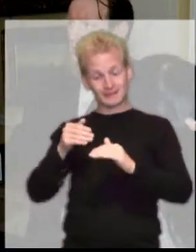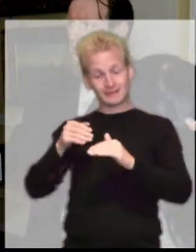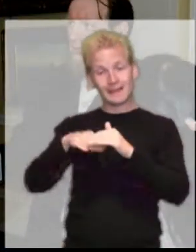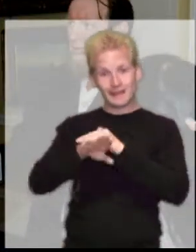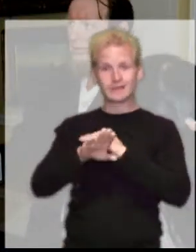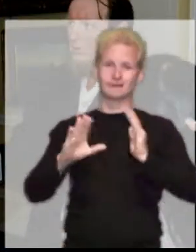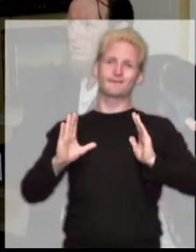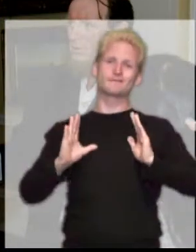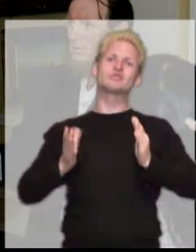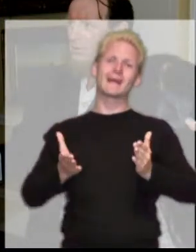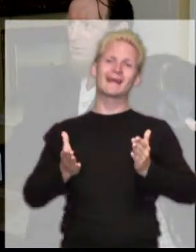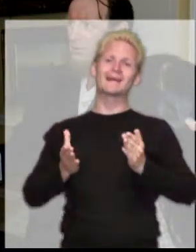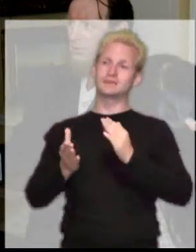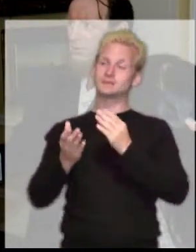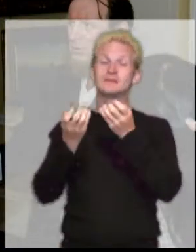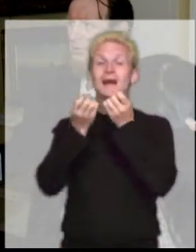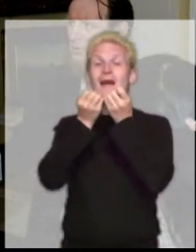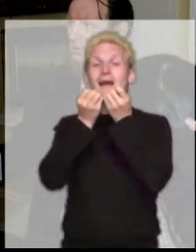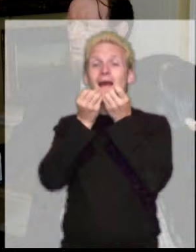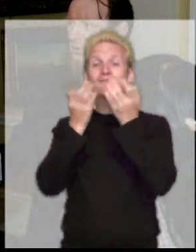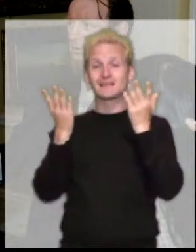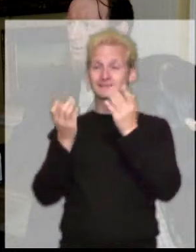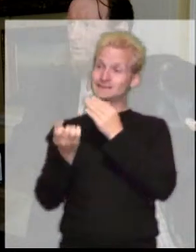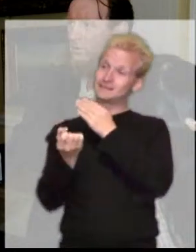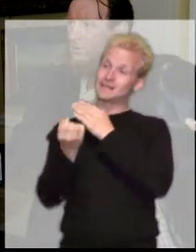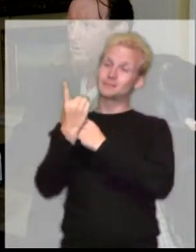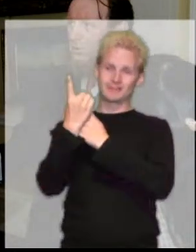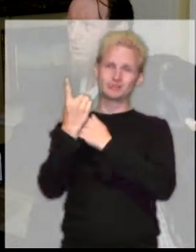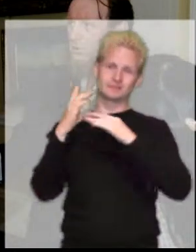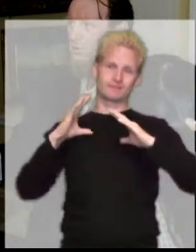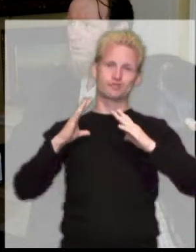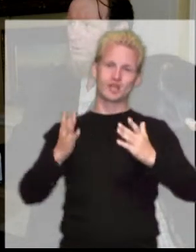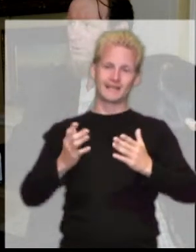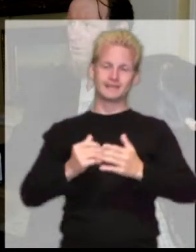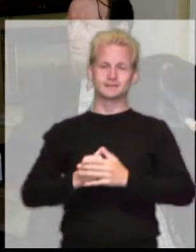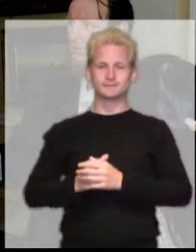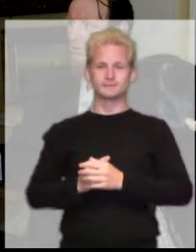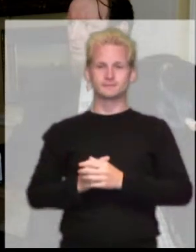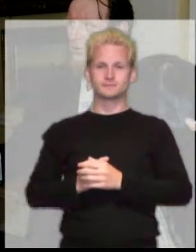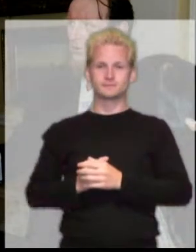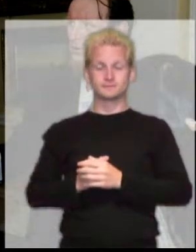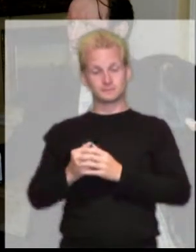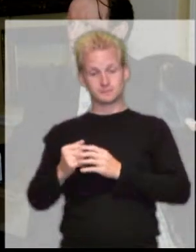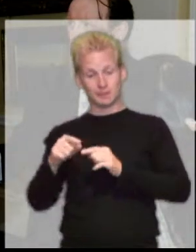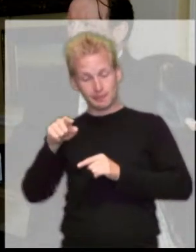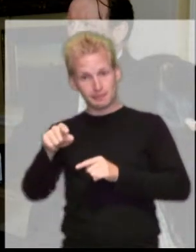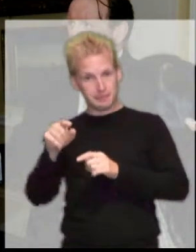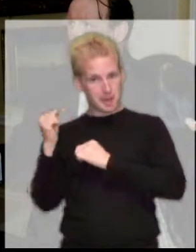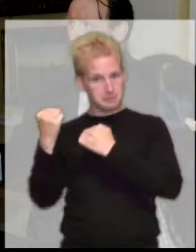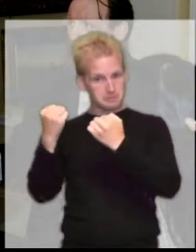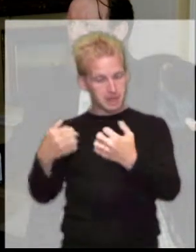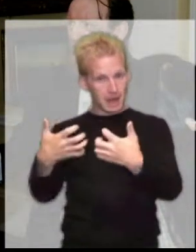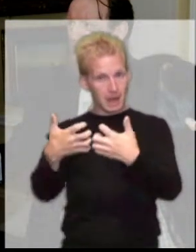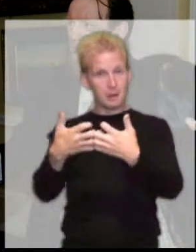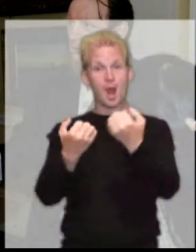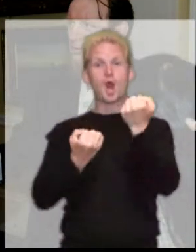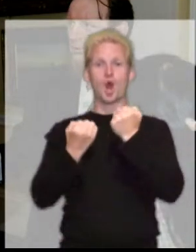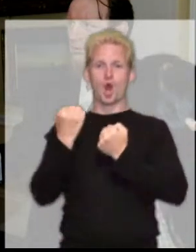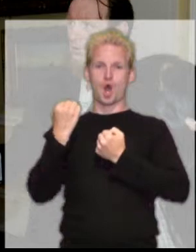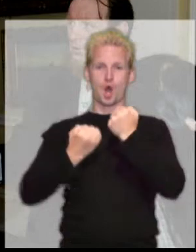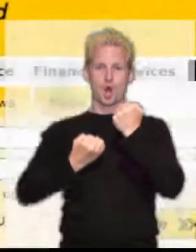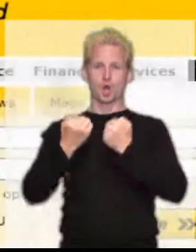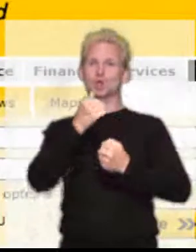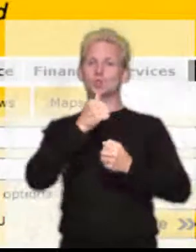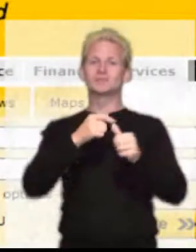to visit the gallery and all our exhibitions and events. You can get to us by car.